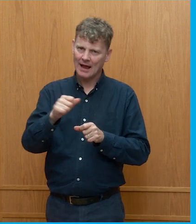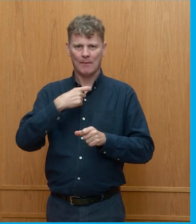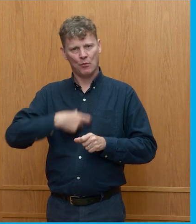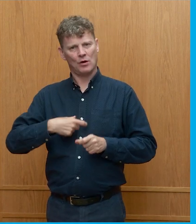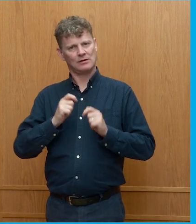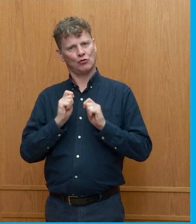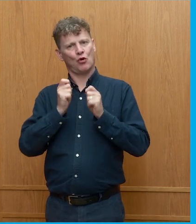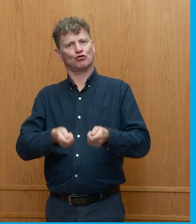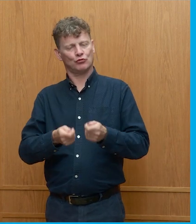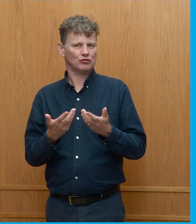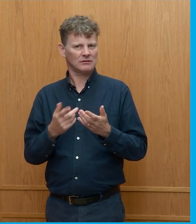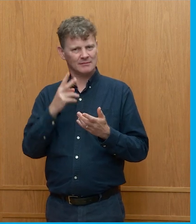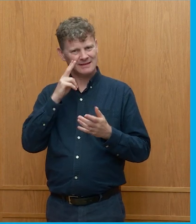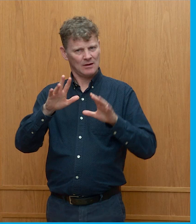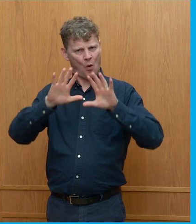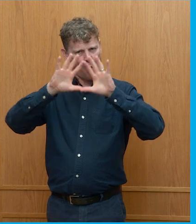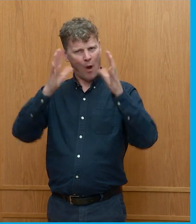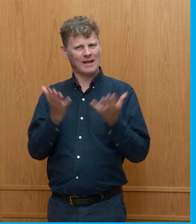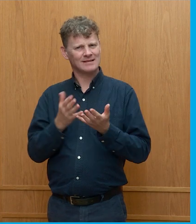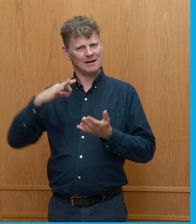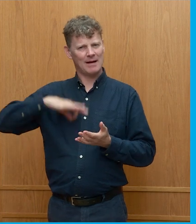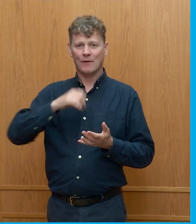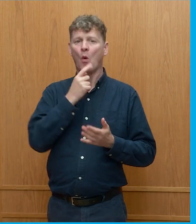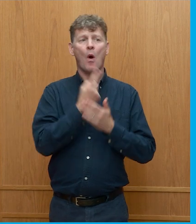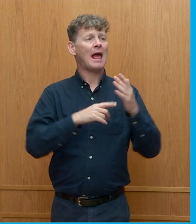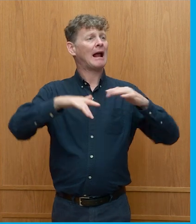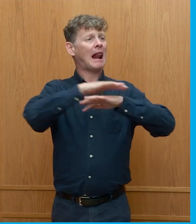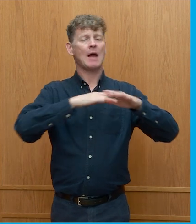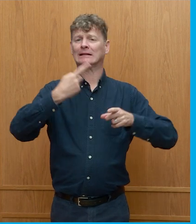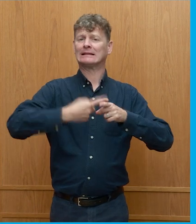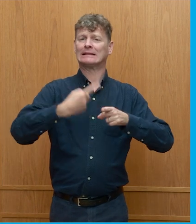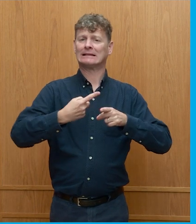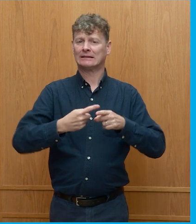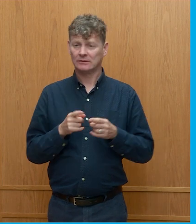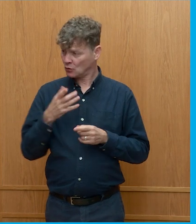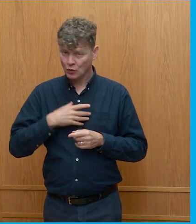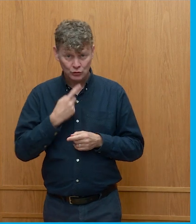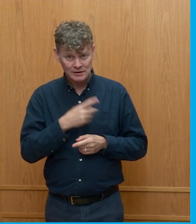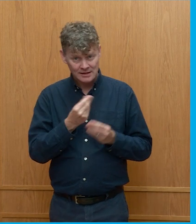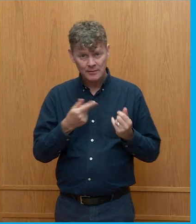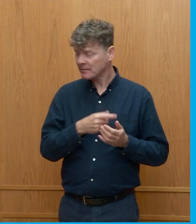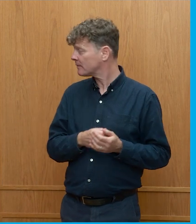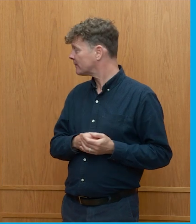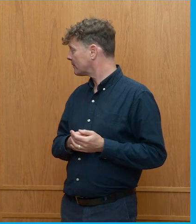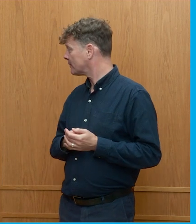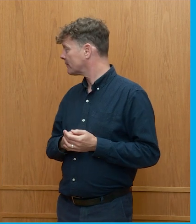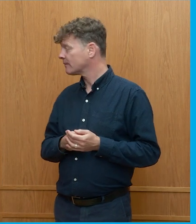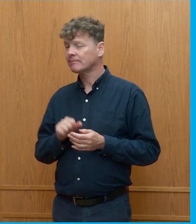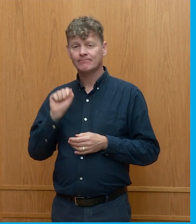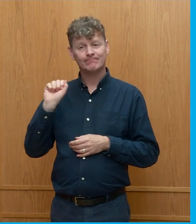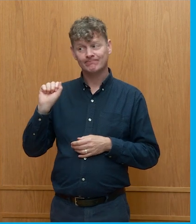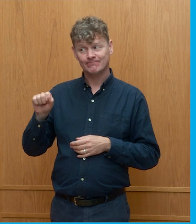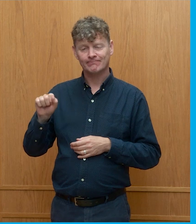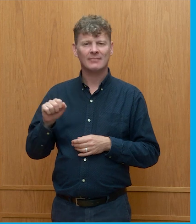seeing it as a holistic benefit, as well as a climate imperative. Do you want to say something about that? This is where, you know,